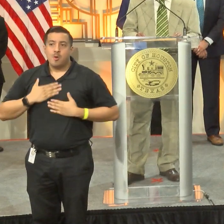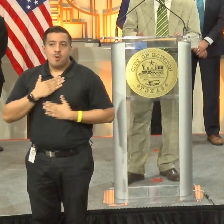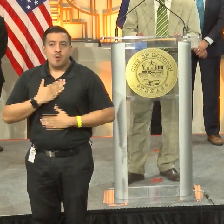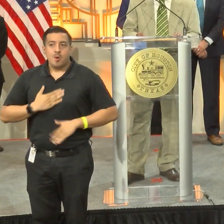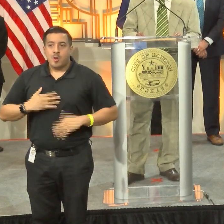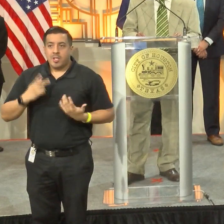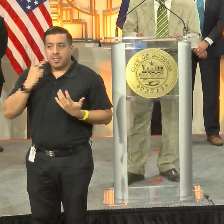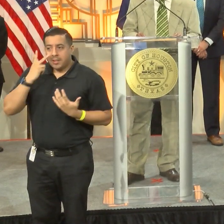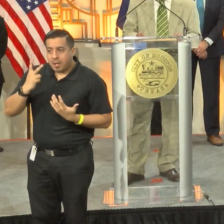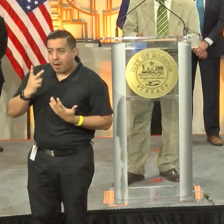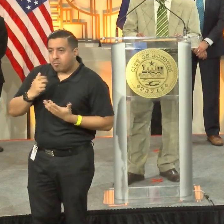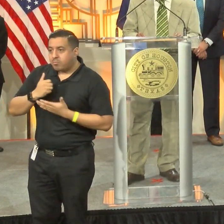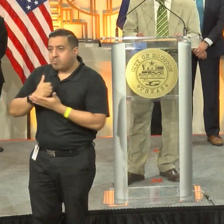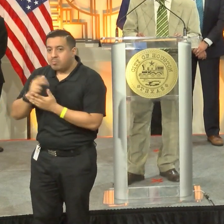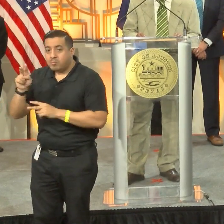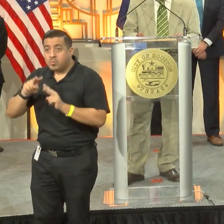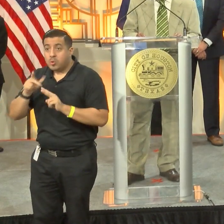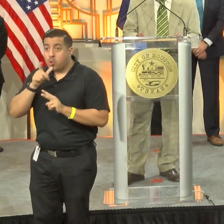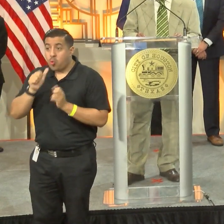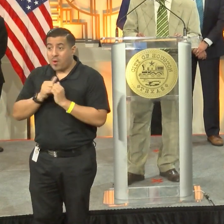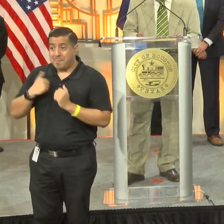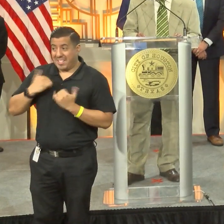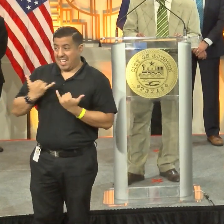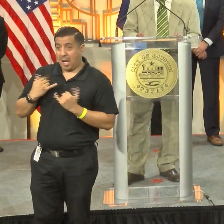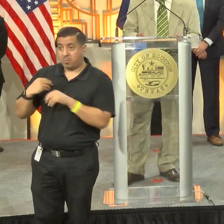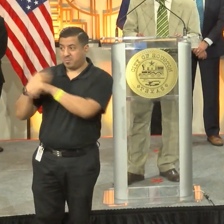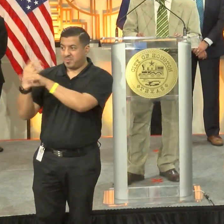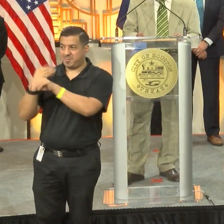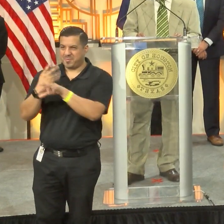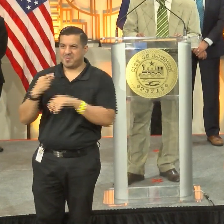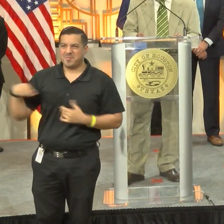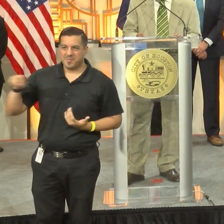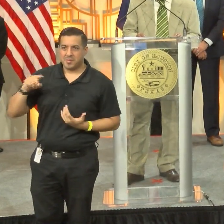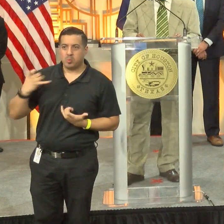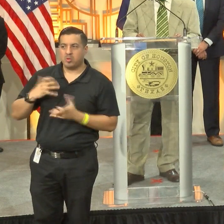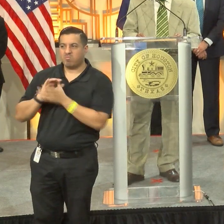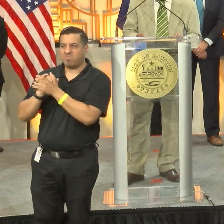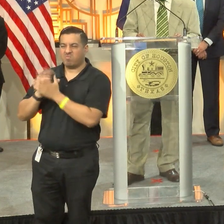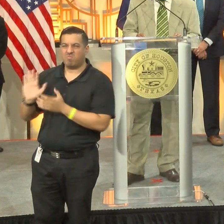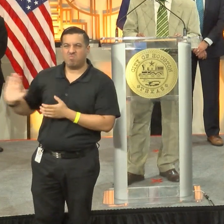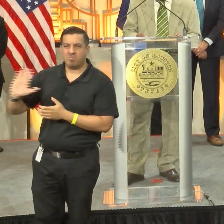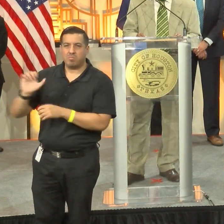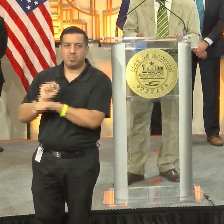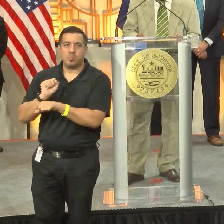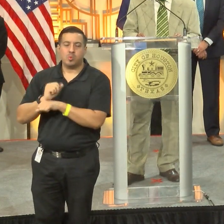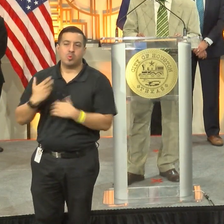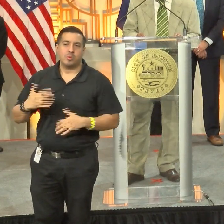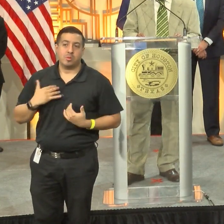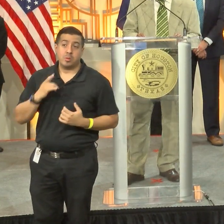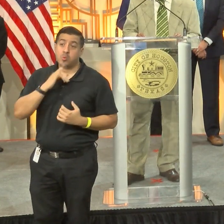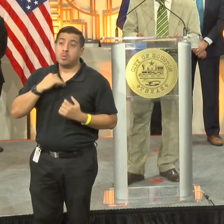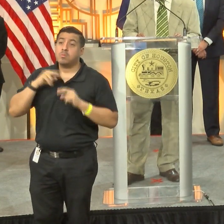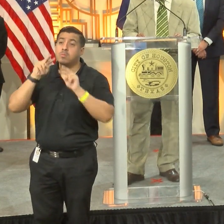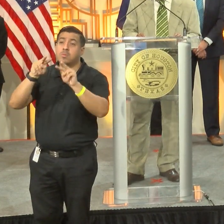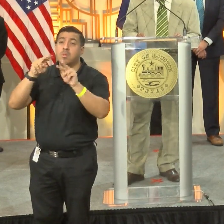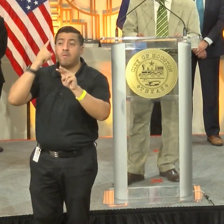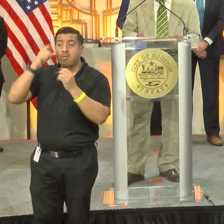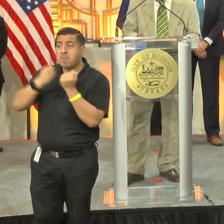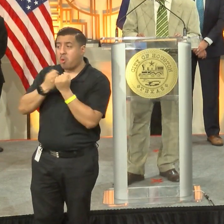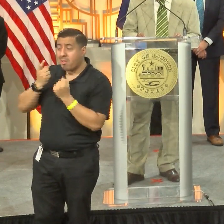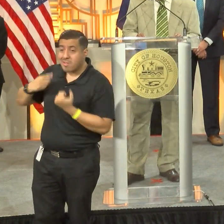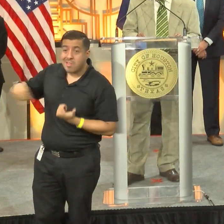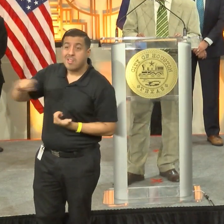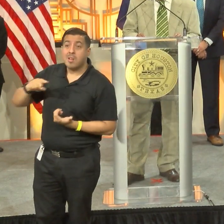two of them here with me virtually and to congratulate them on their work. And we look forward to supporting them